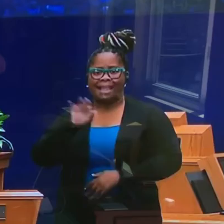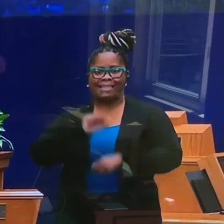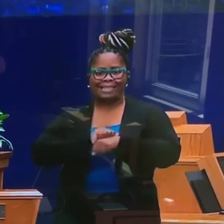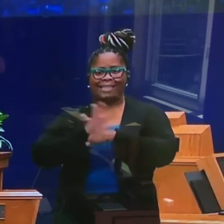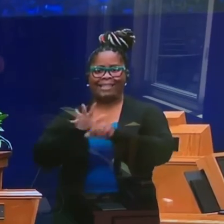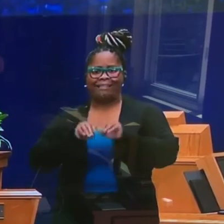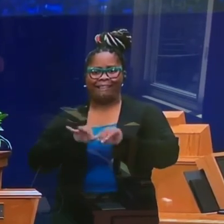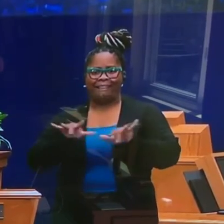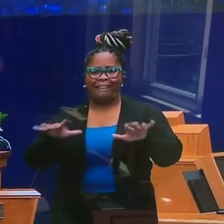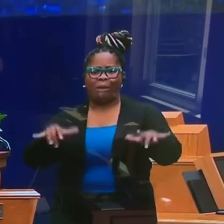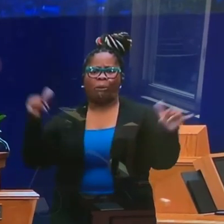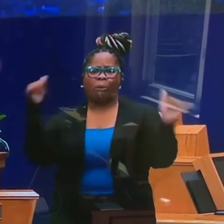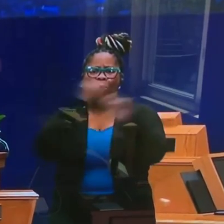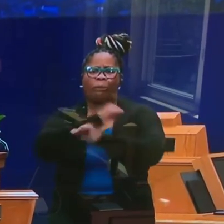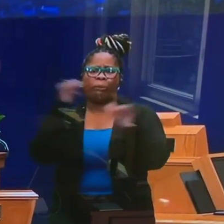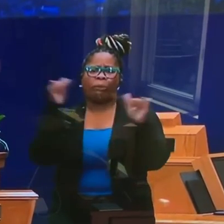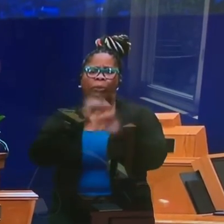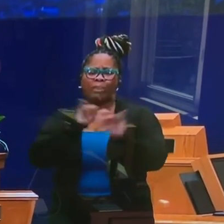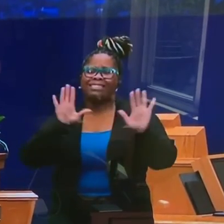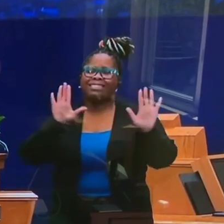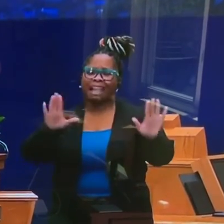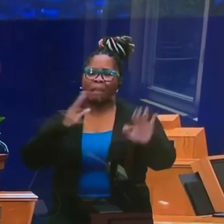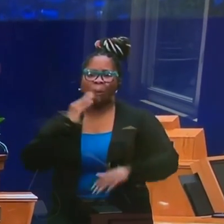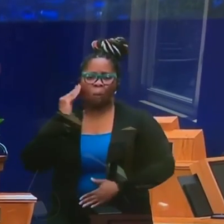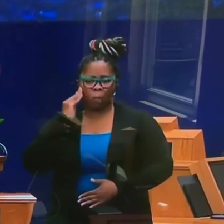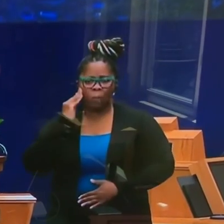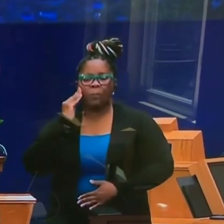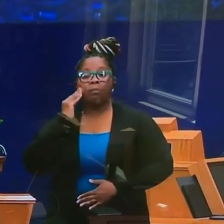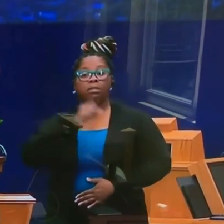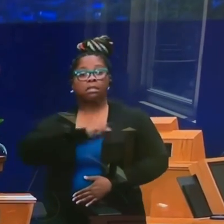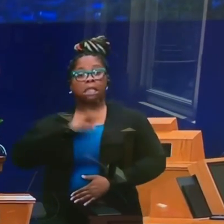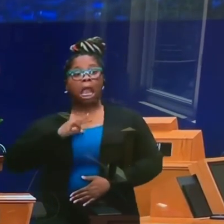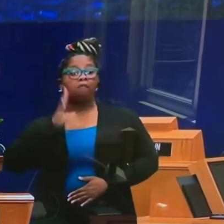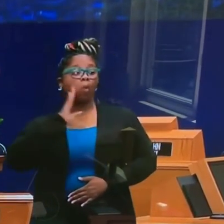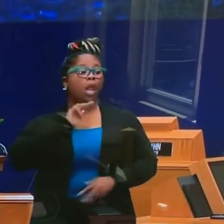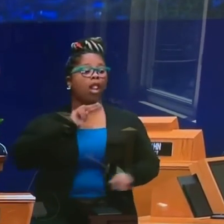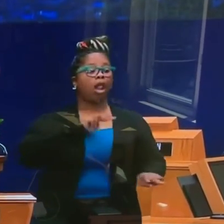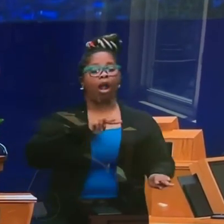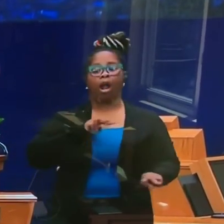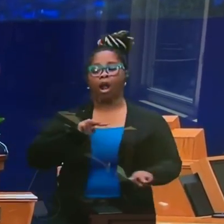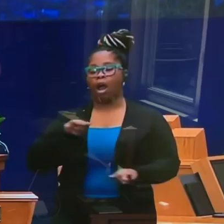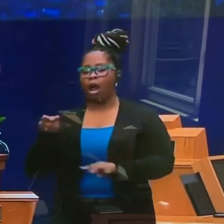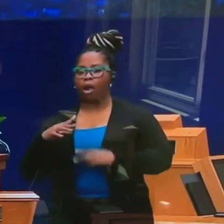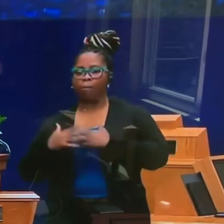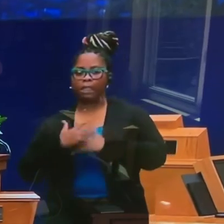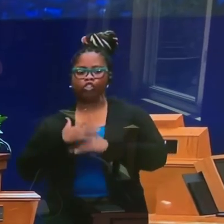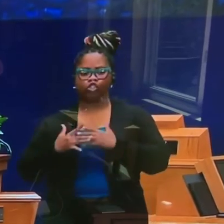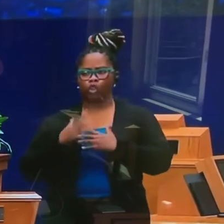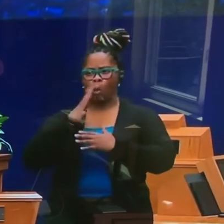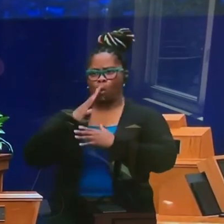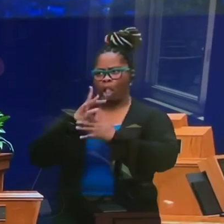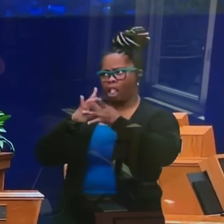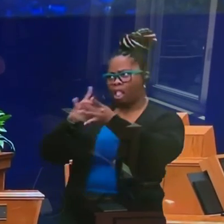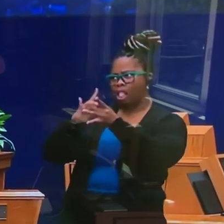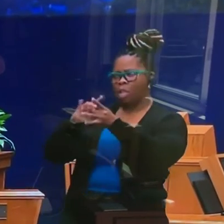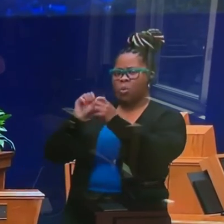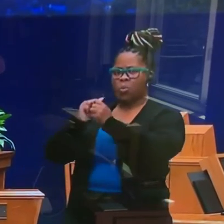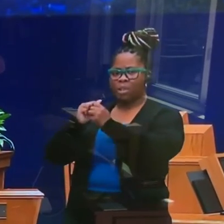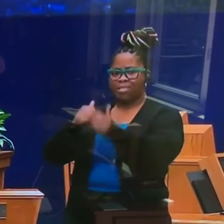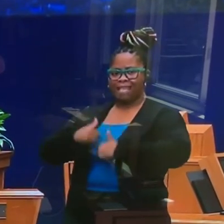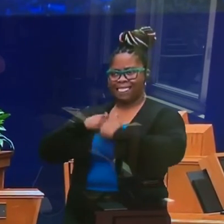home. Beaches and Harbour staff will be monitoring the coastline and coordinating with the lifeguards and local beach cities,